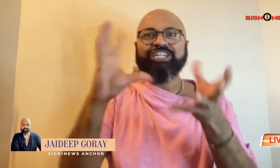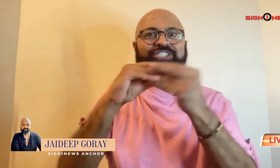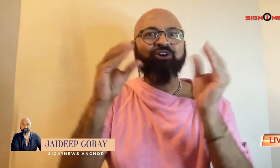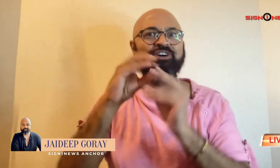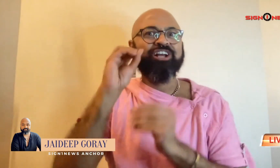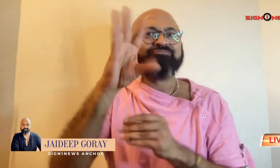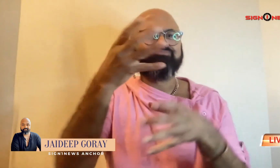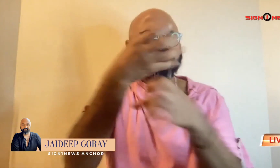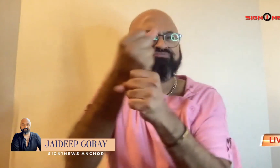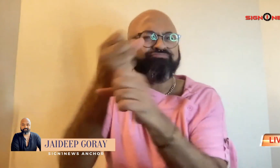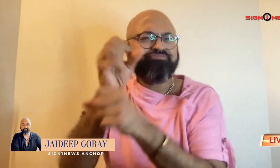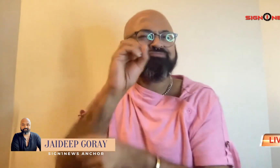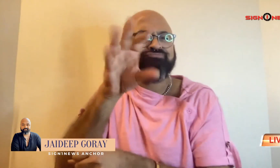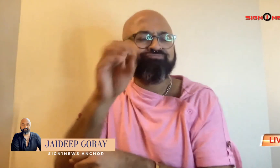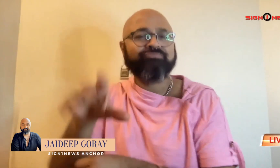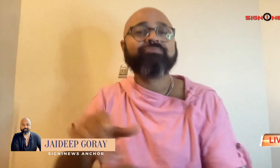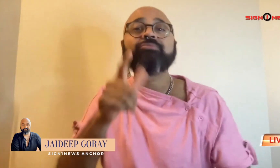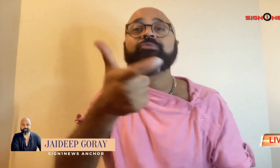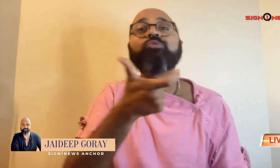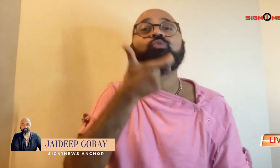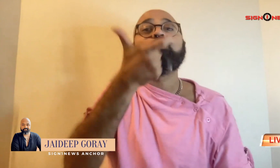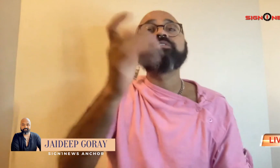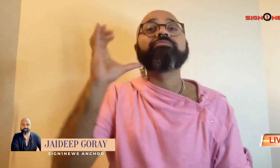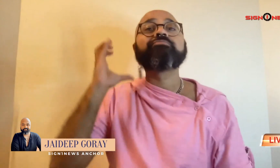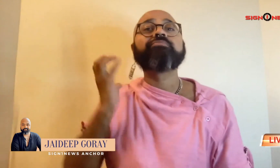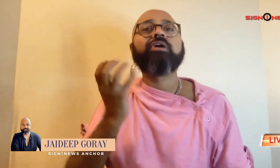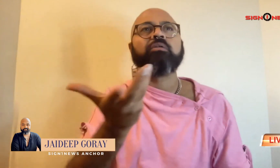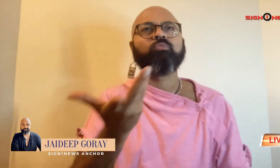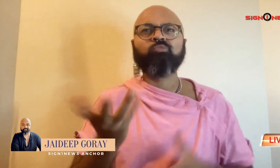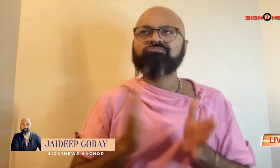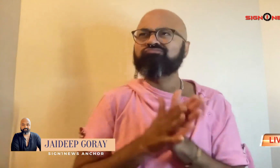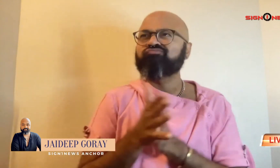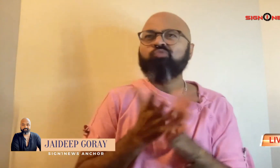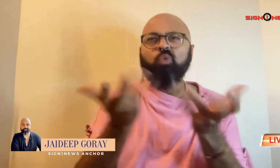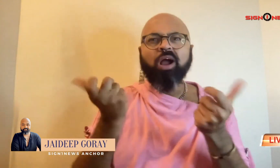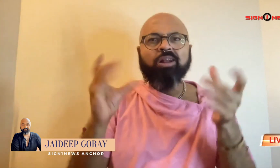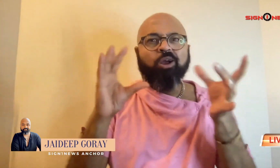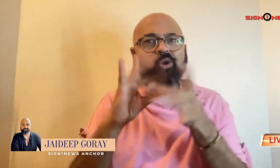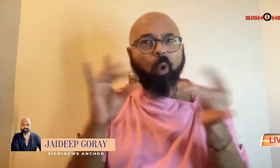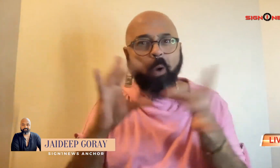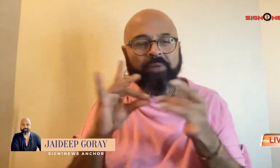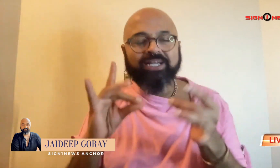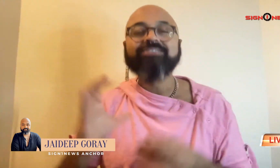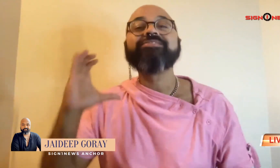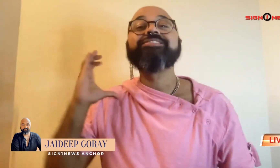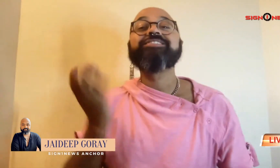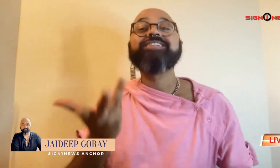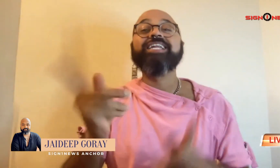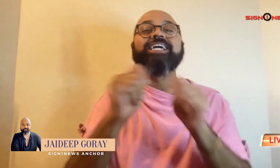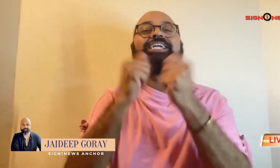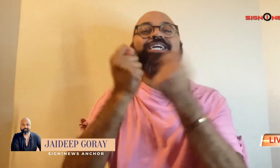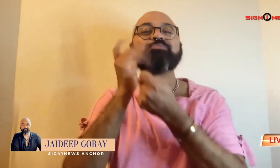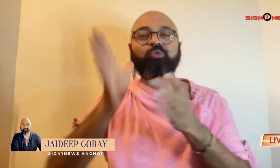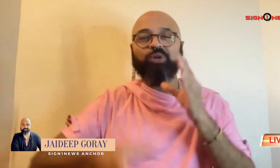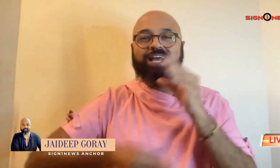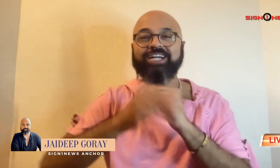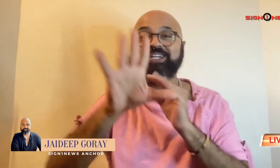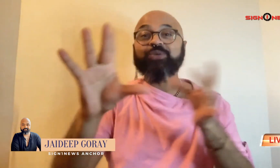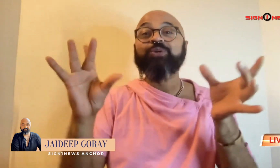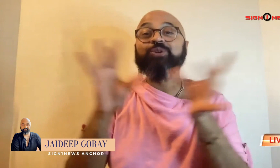Here's a quick look at the top trending stories making headlines today. If you post an interesting comment about this update, we may add it